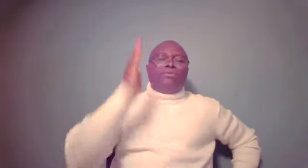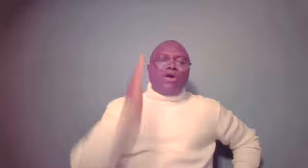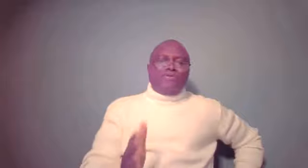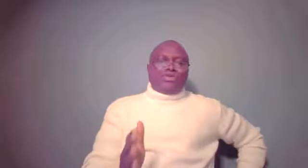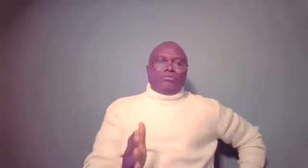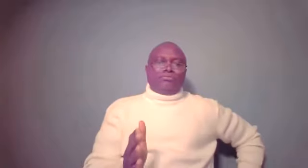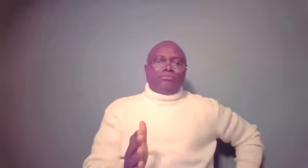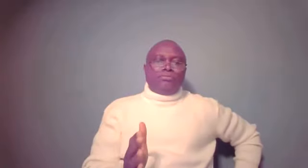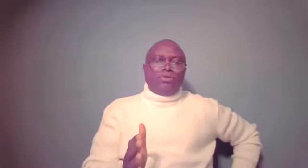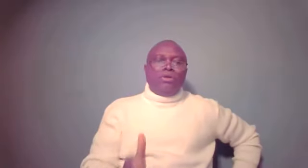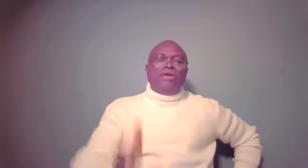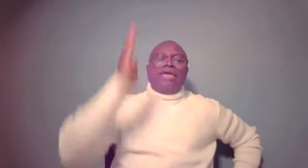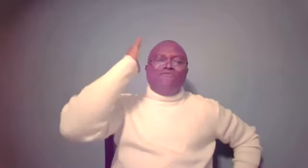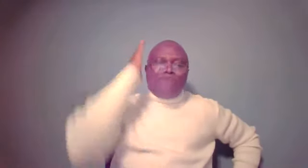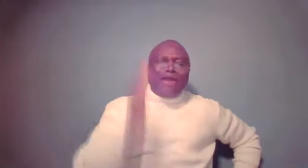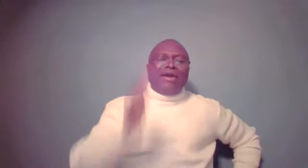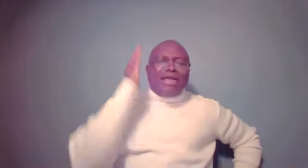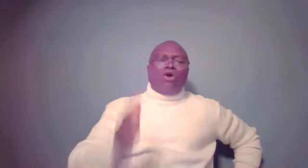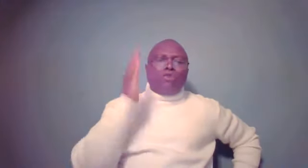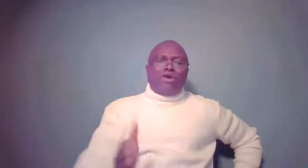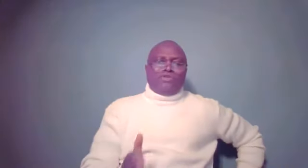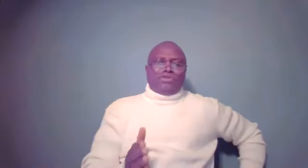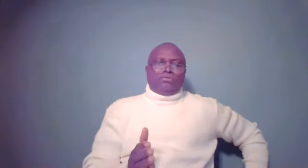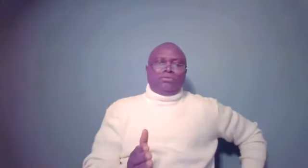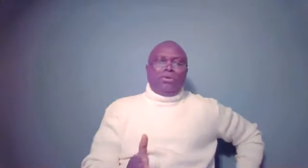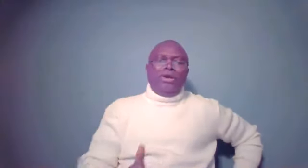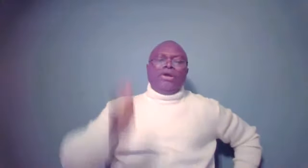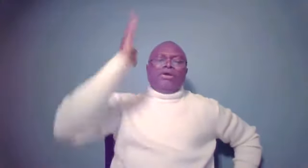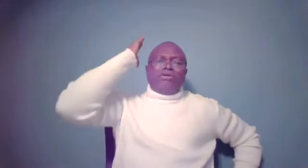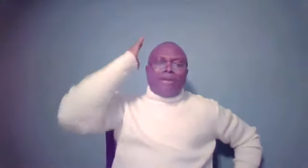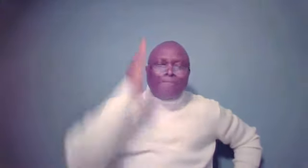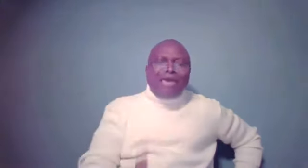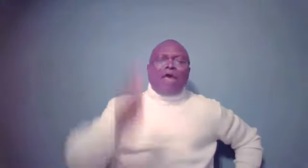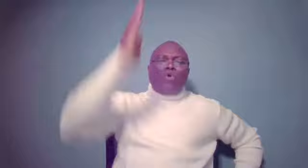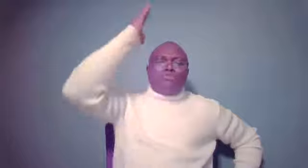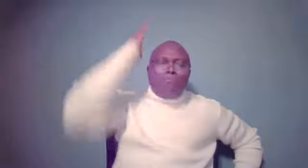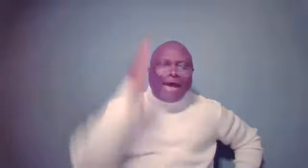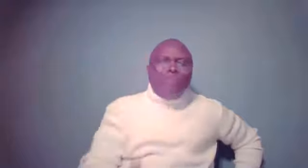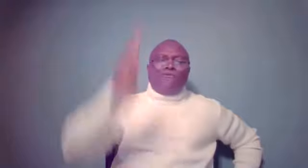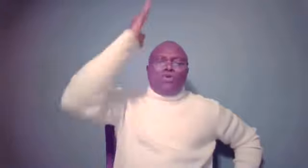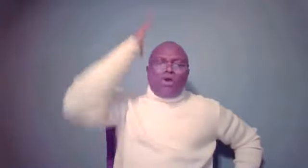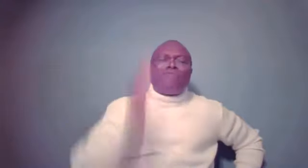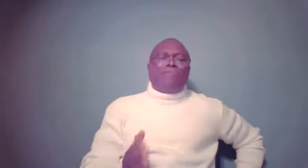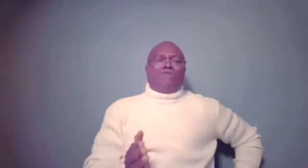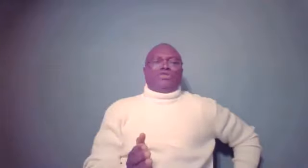the prophecy. A very clear called prophecy. Rebecca was mindful of that prophecy.